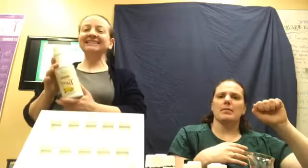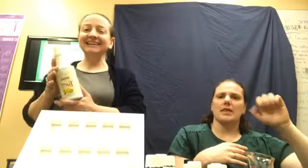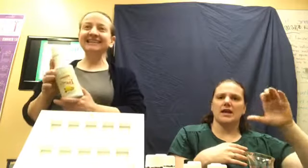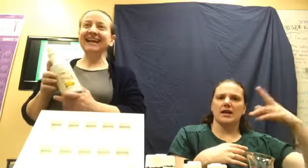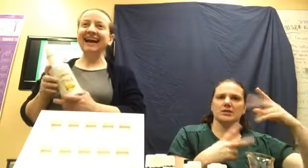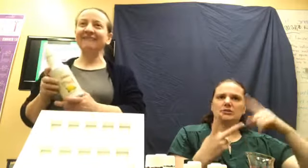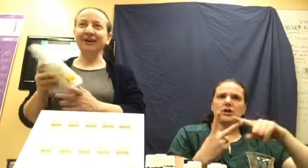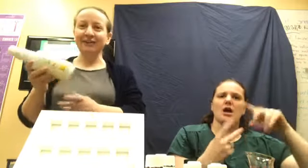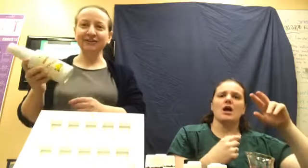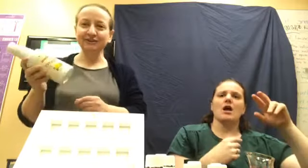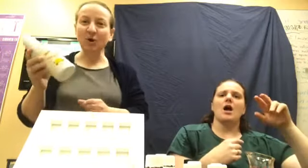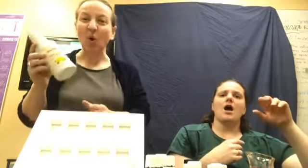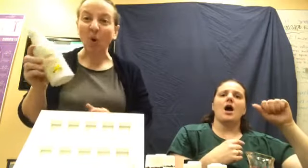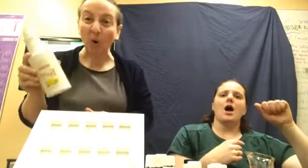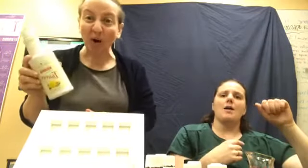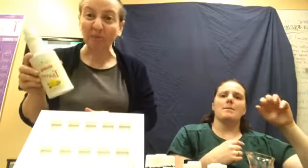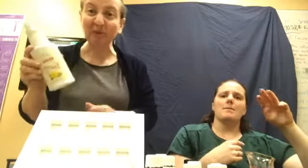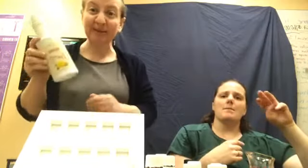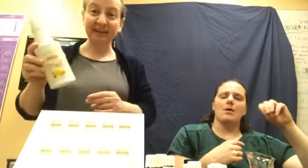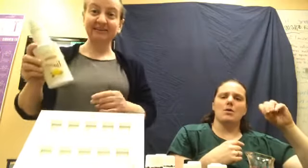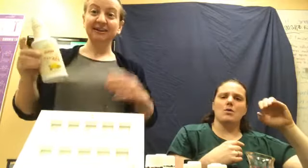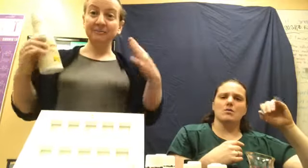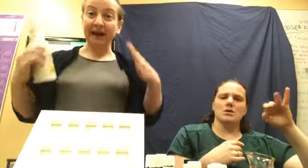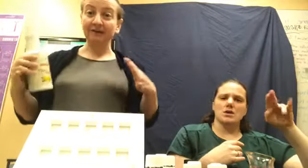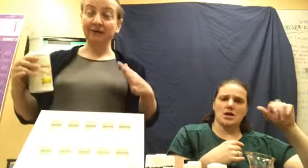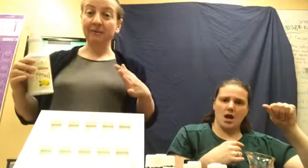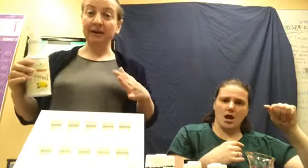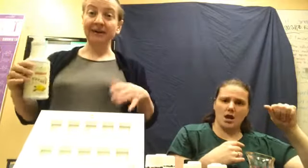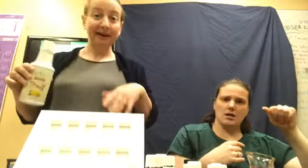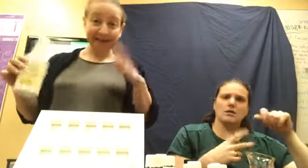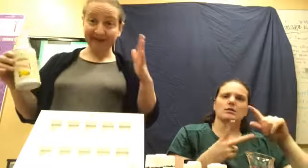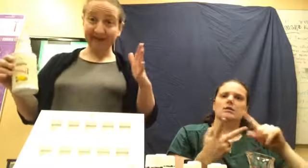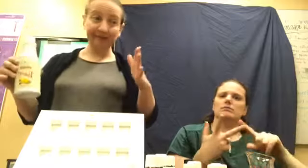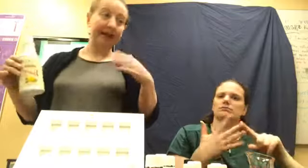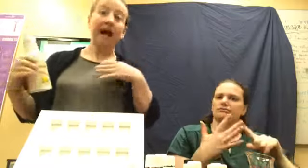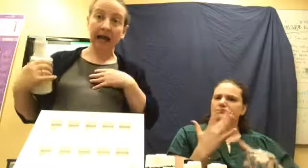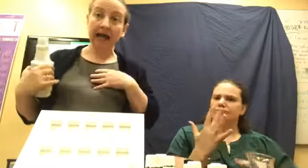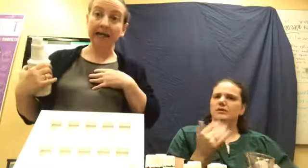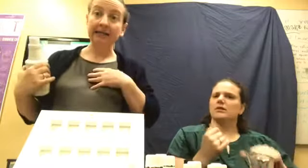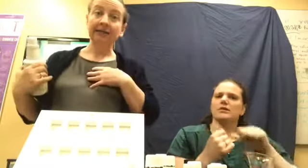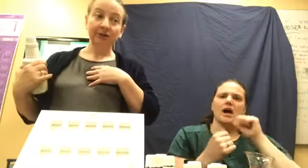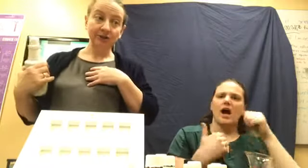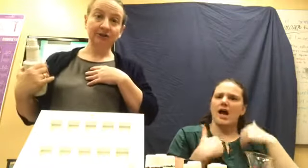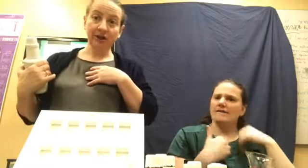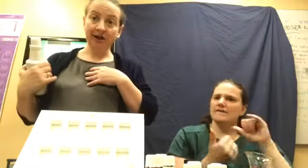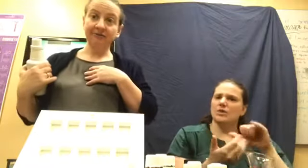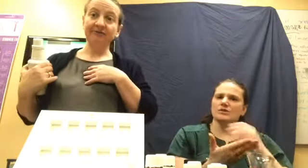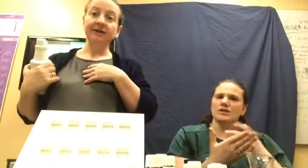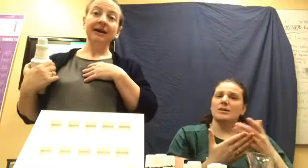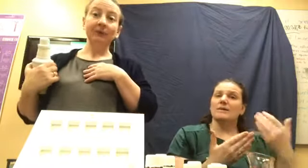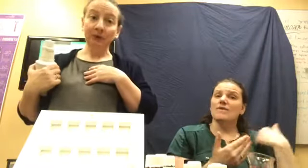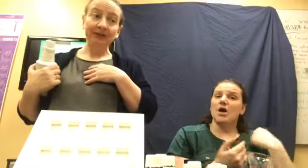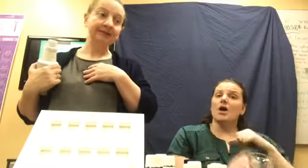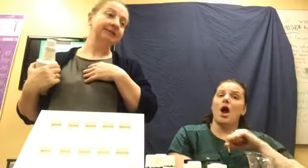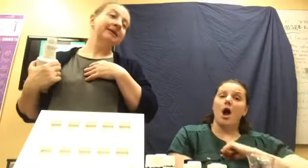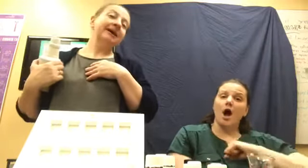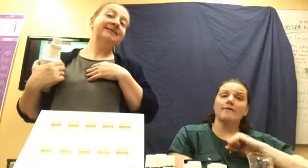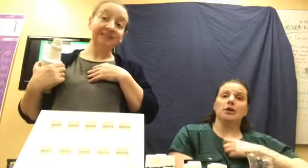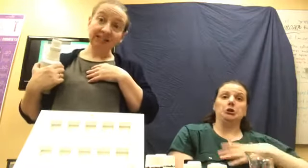doesn't have all of those horrible things that are bad for your body. How many of you, like I used to cough and wheeze and sneeze